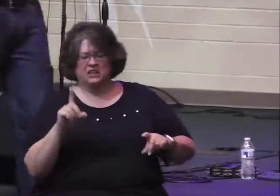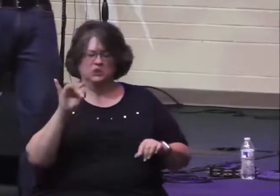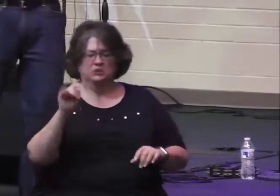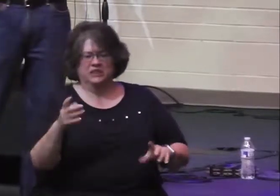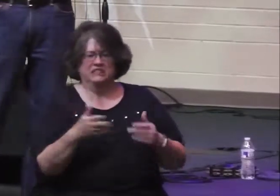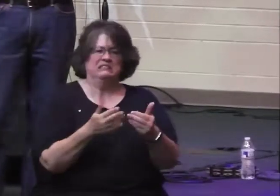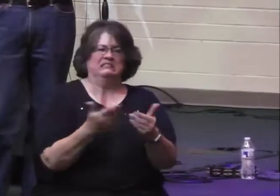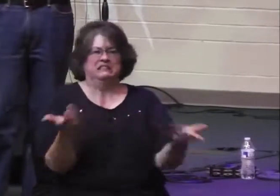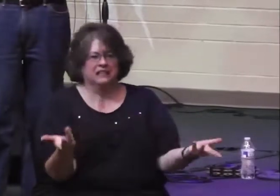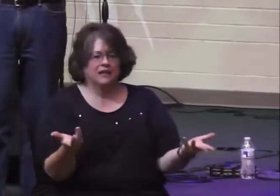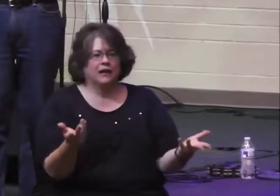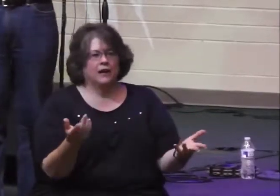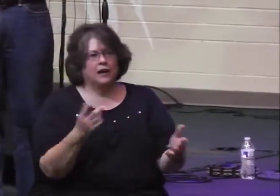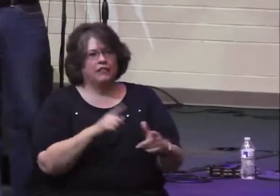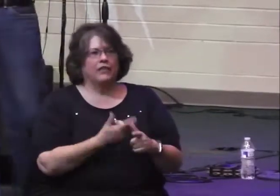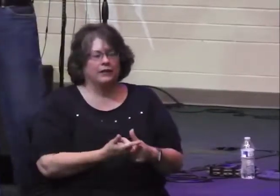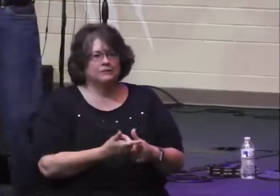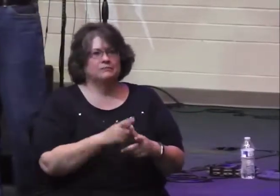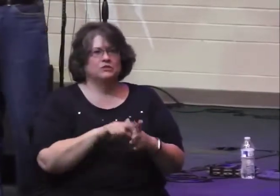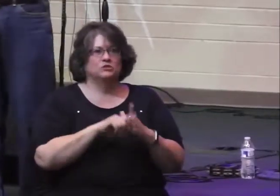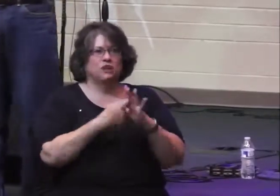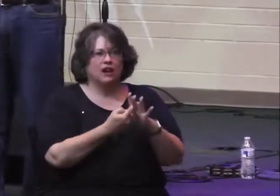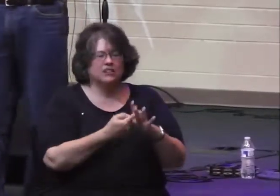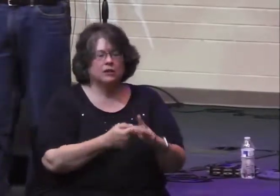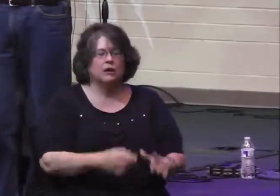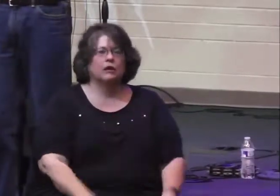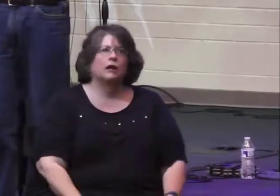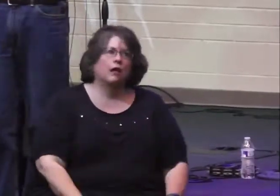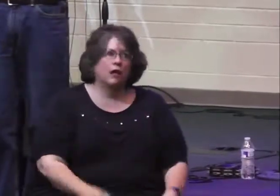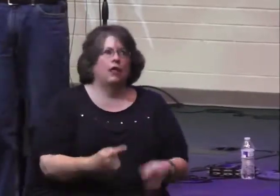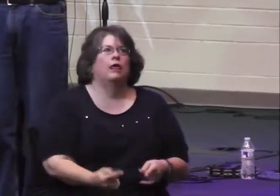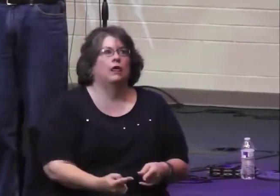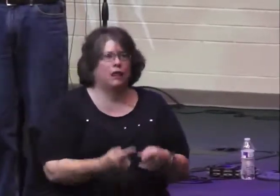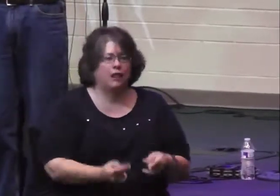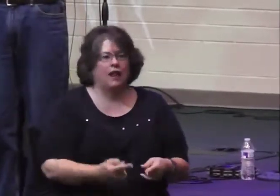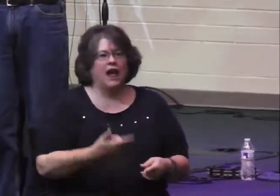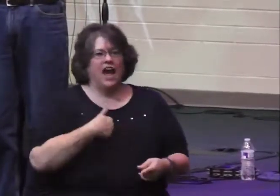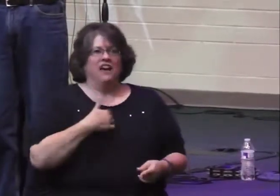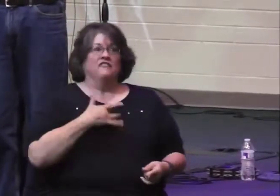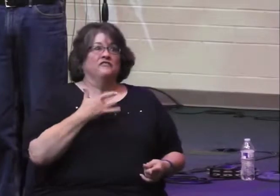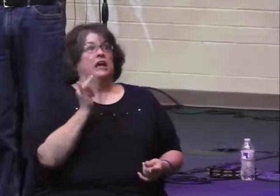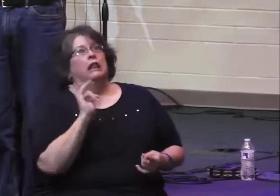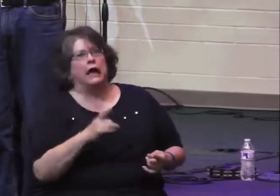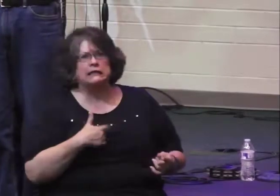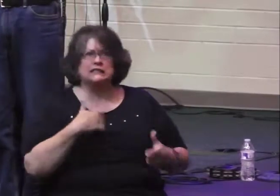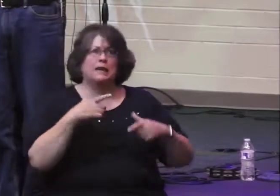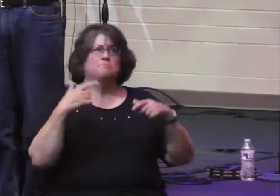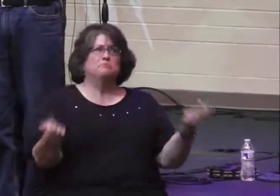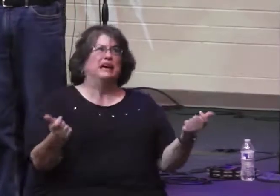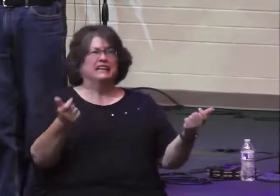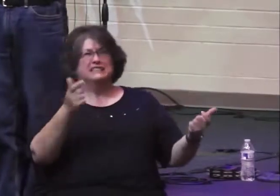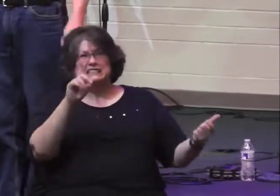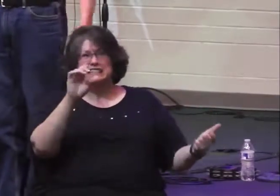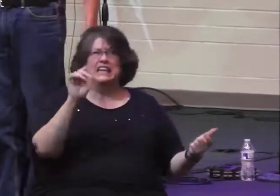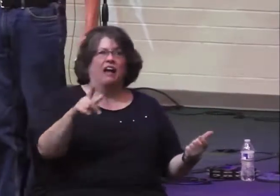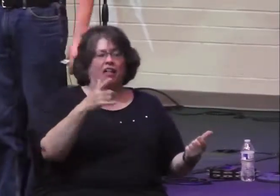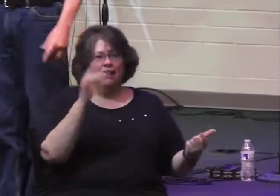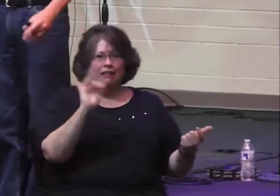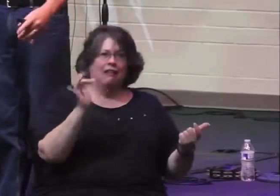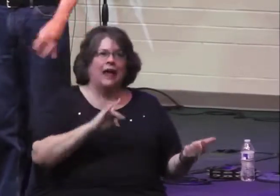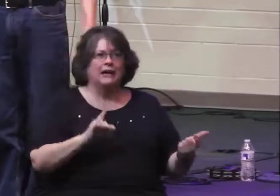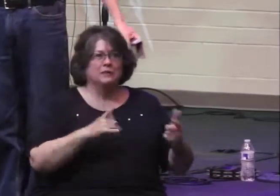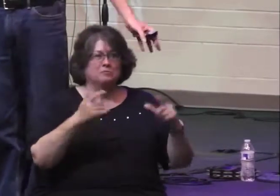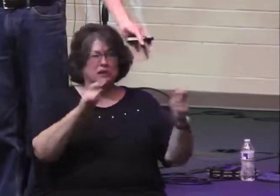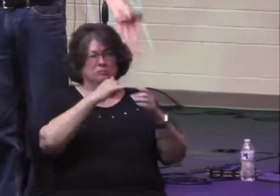about a week, you know, and then you get into it and you know, it is one thing leads to another and you feel like I'm managing a space shuttle